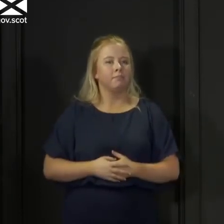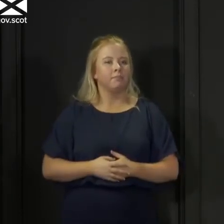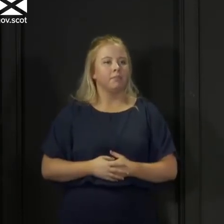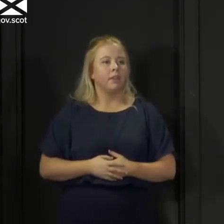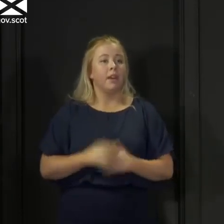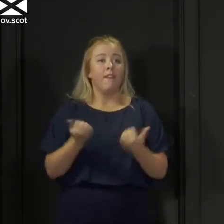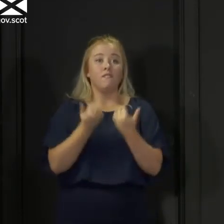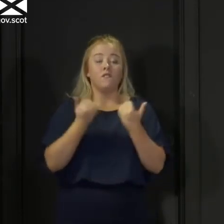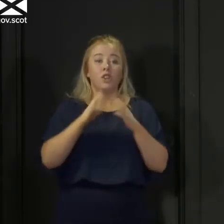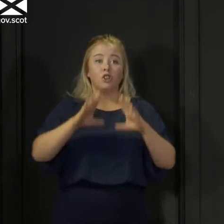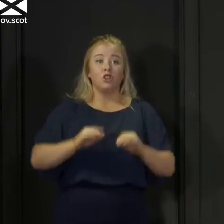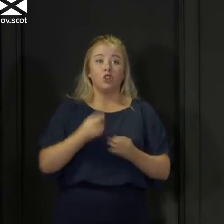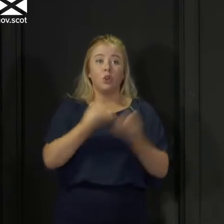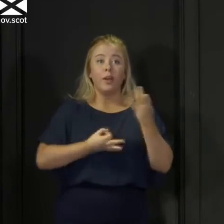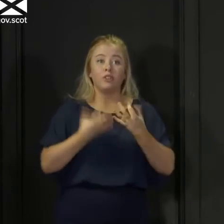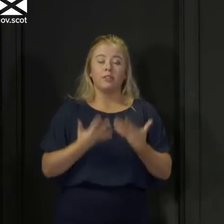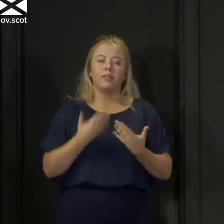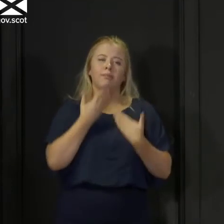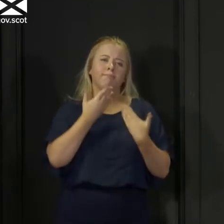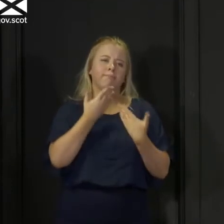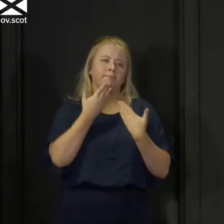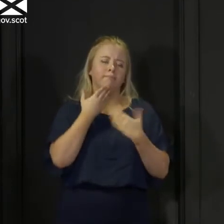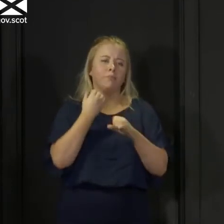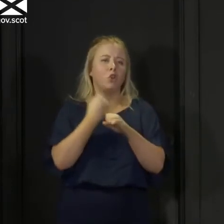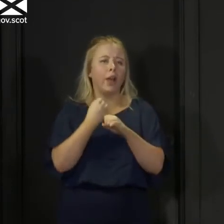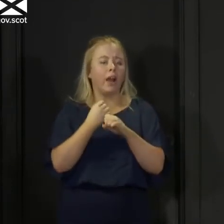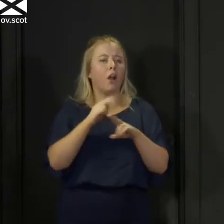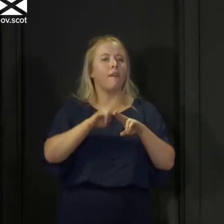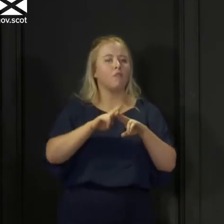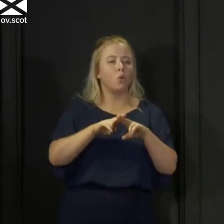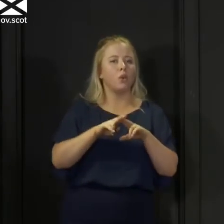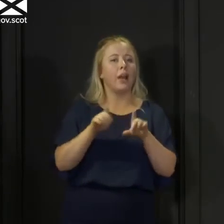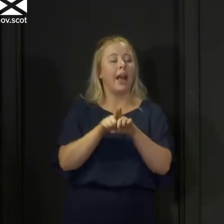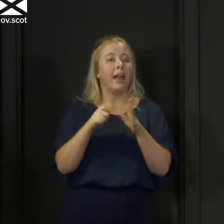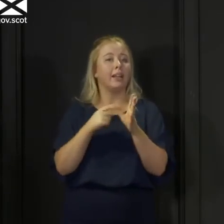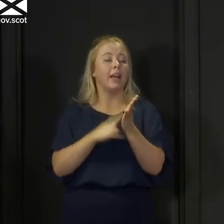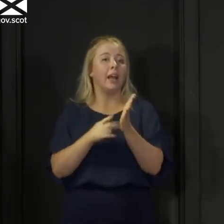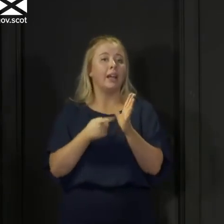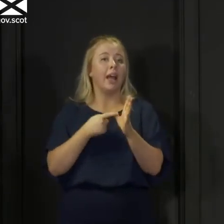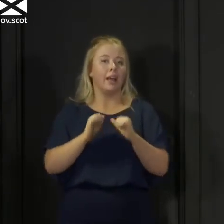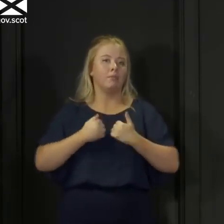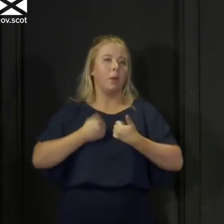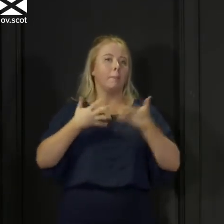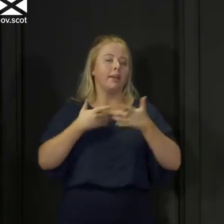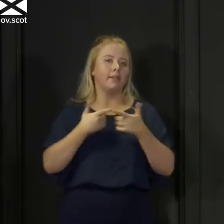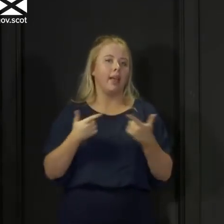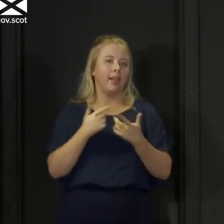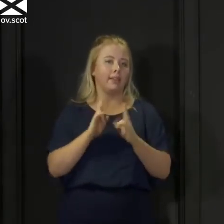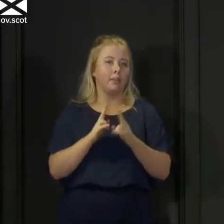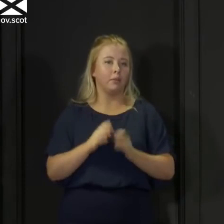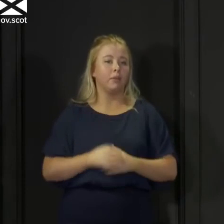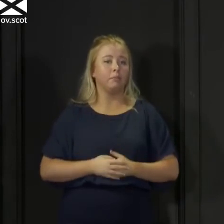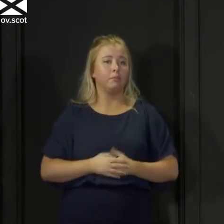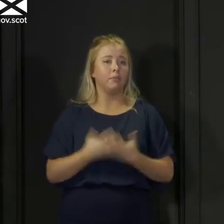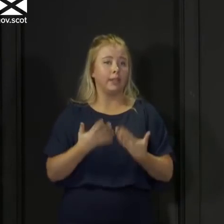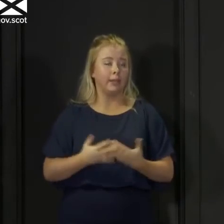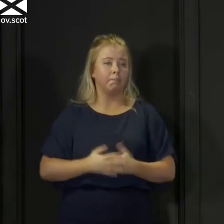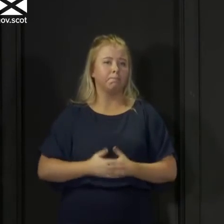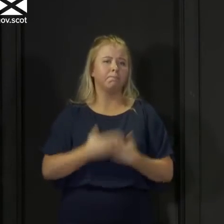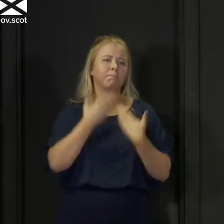that concludes our questions today so my thanks to Gregor and Fiona and Anna our BSL interpreter for today